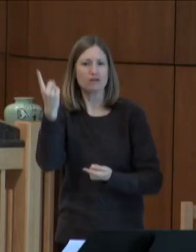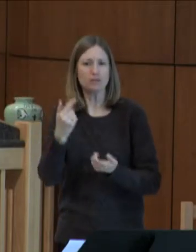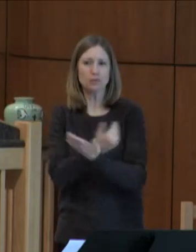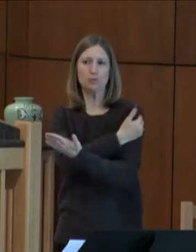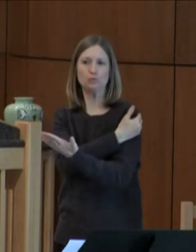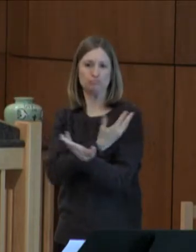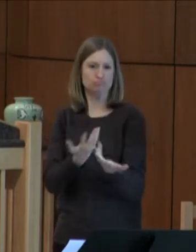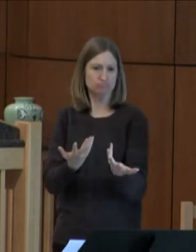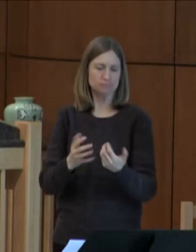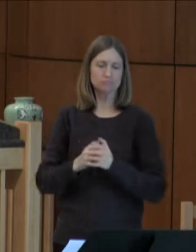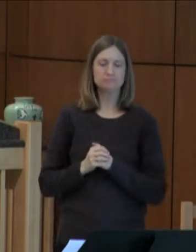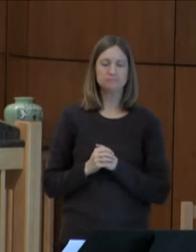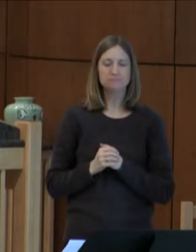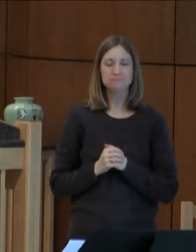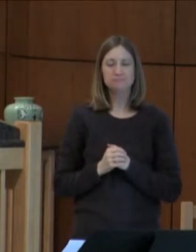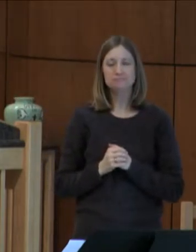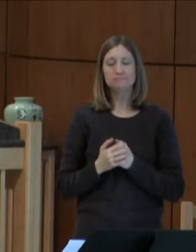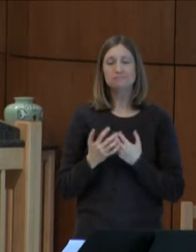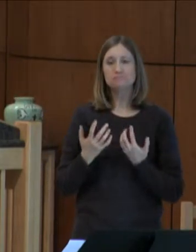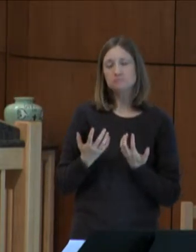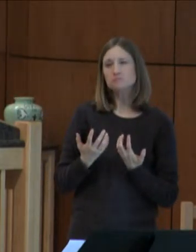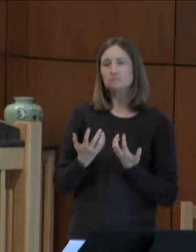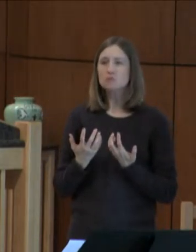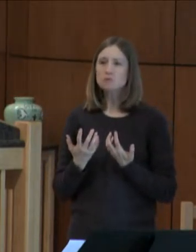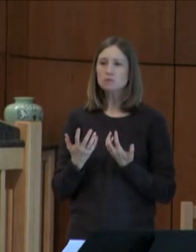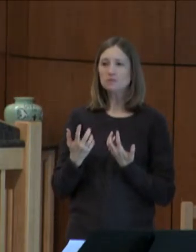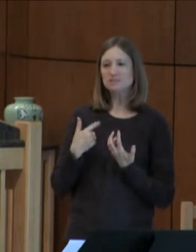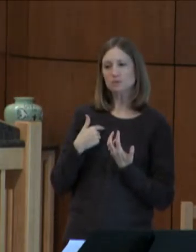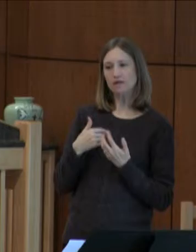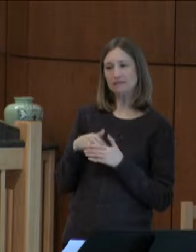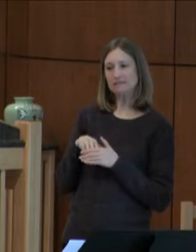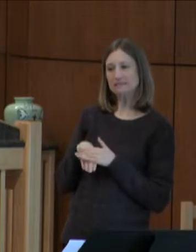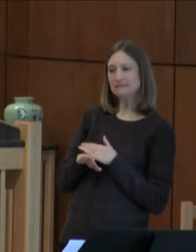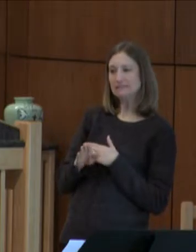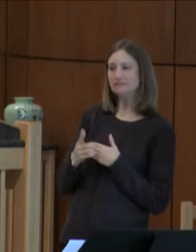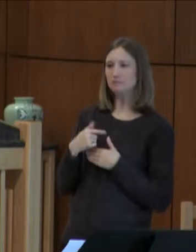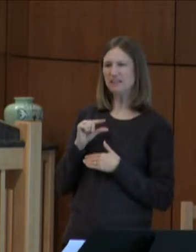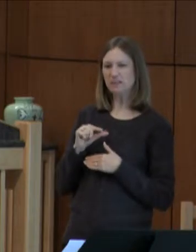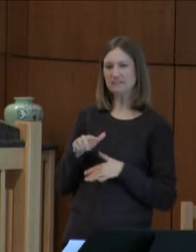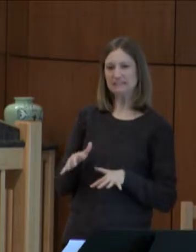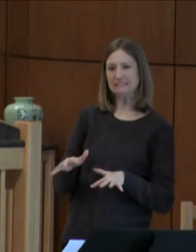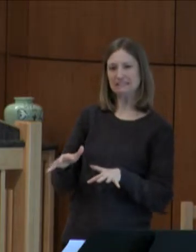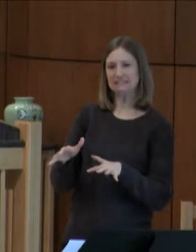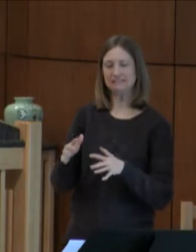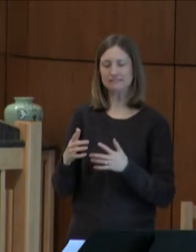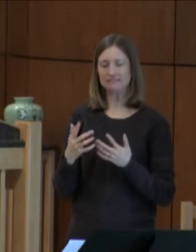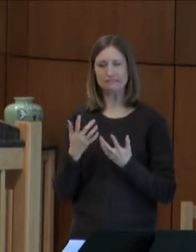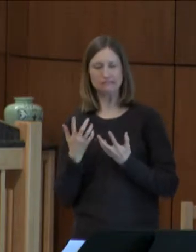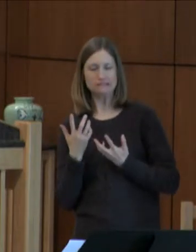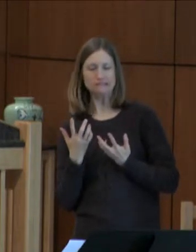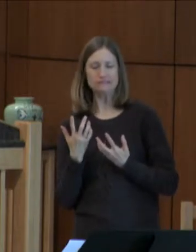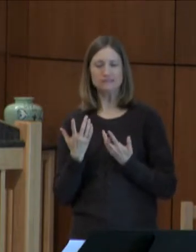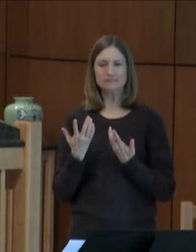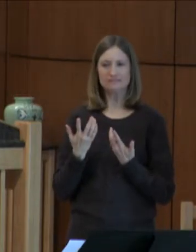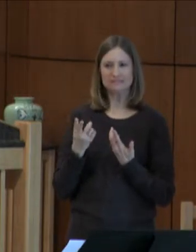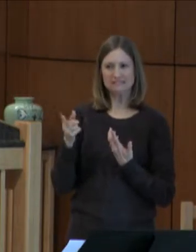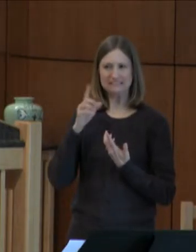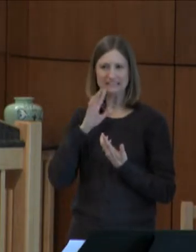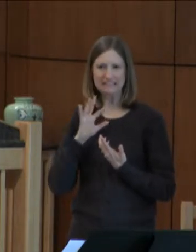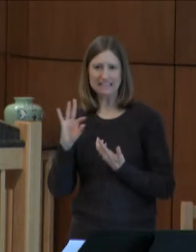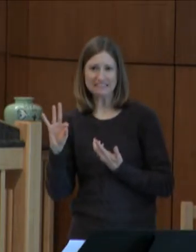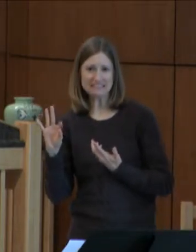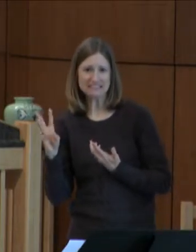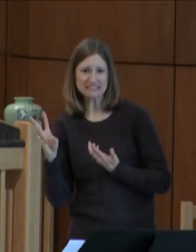when they are in the hospital. I was a little apprehensive though about going to visit. She's